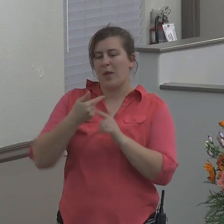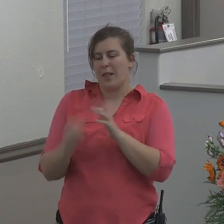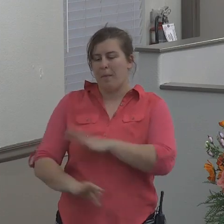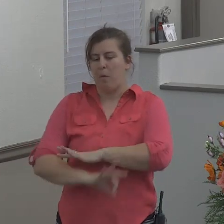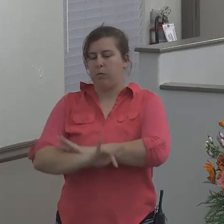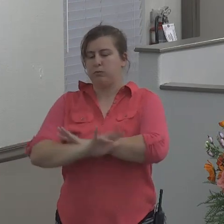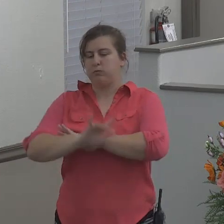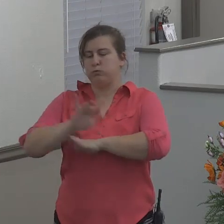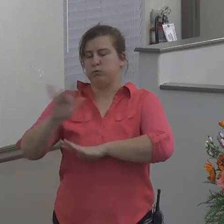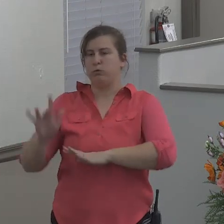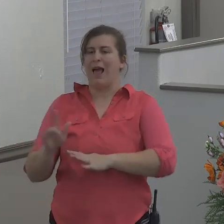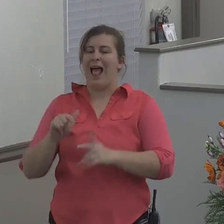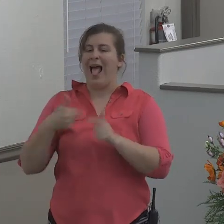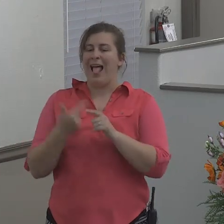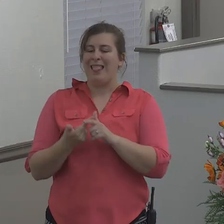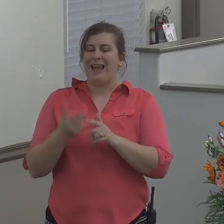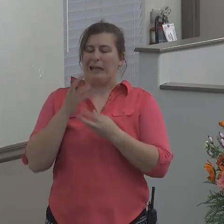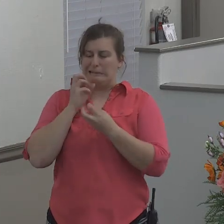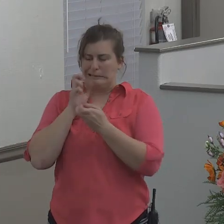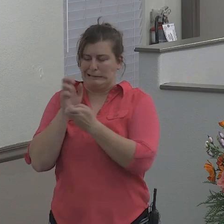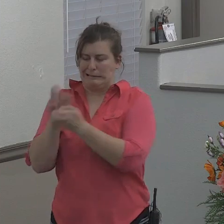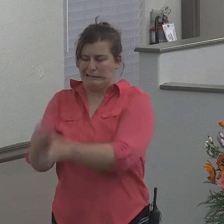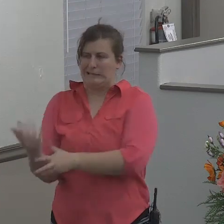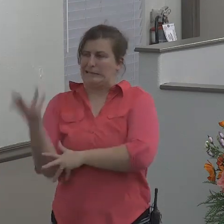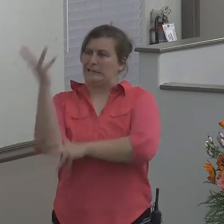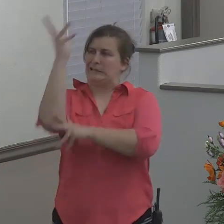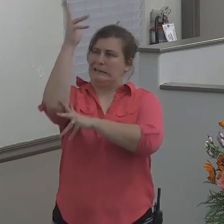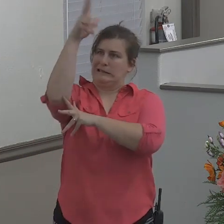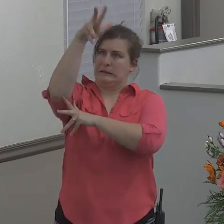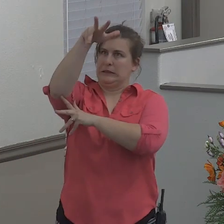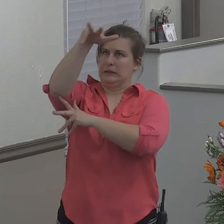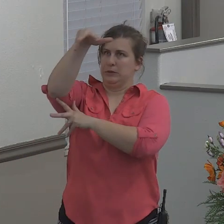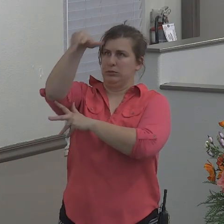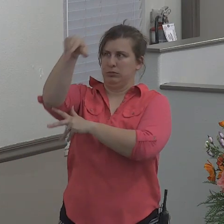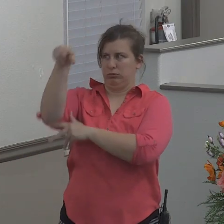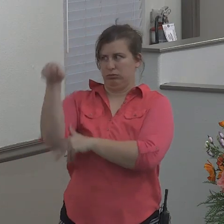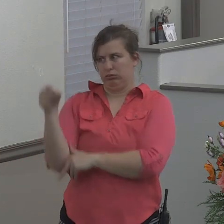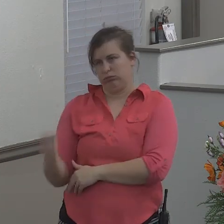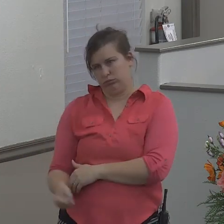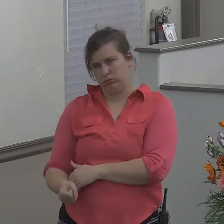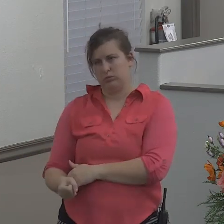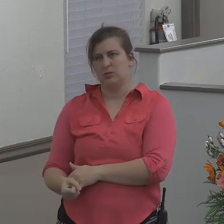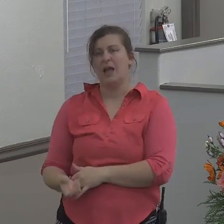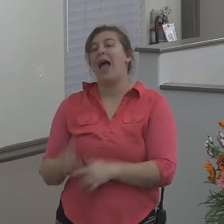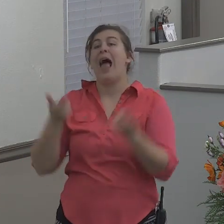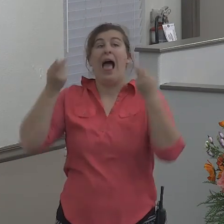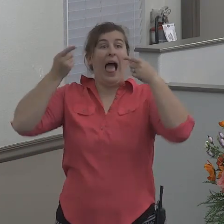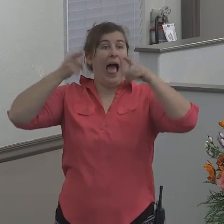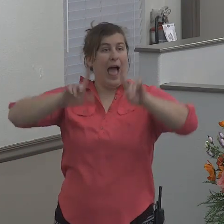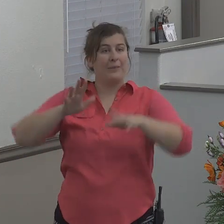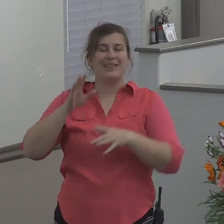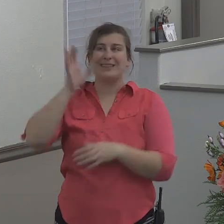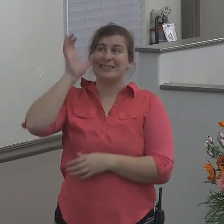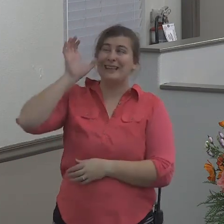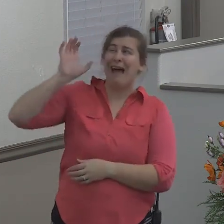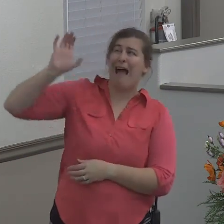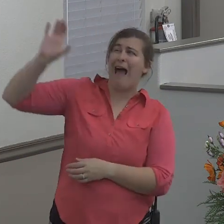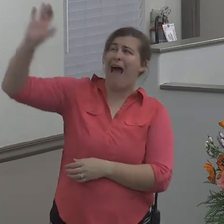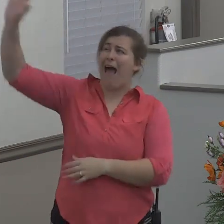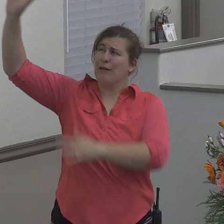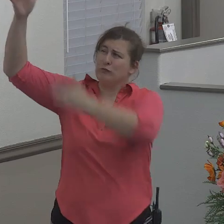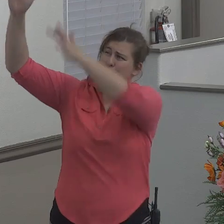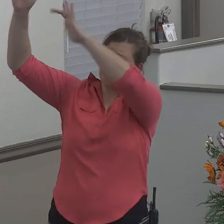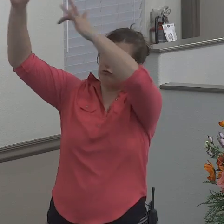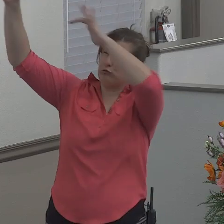day and it smote the gourd that it withered and it came to pass when the sun did arise that God